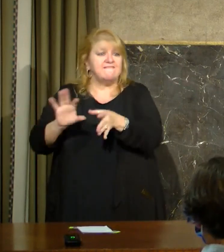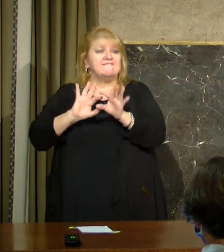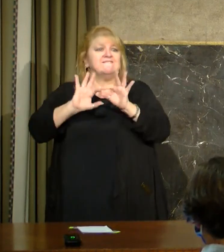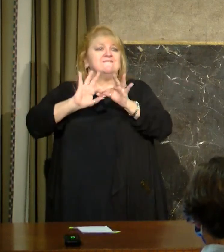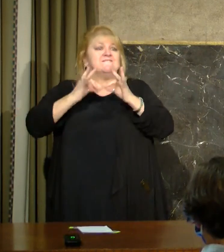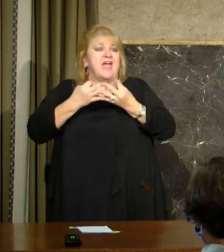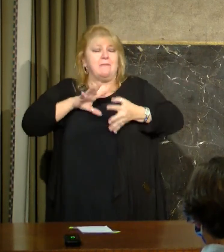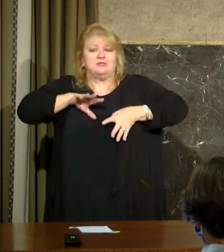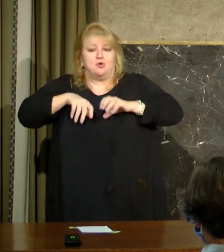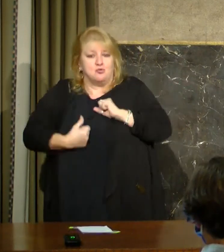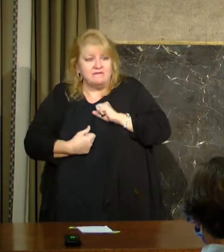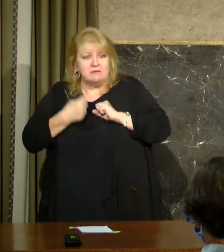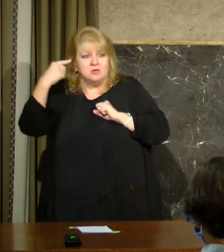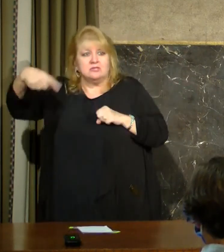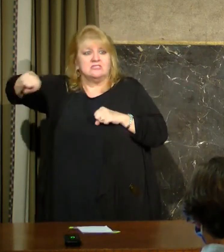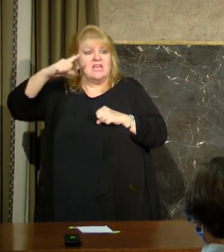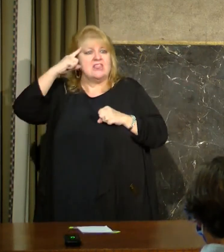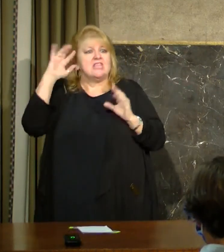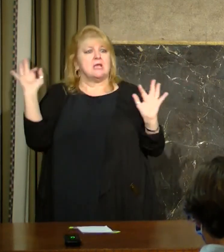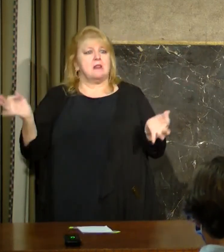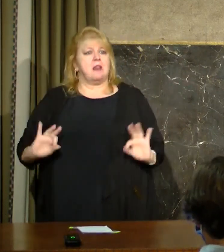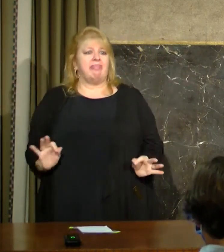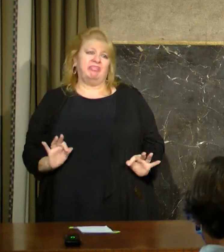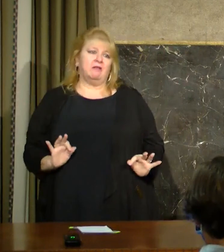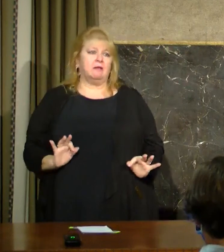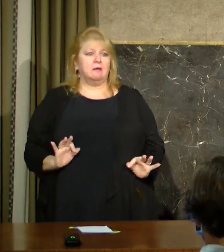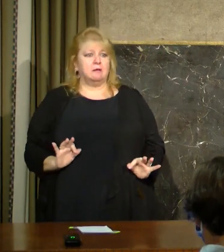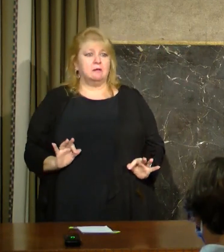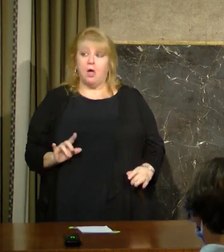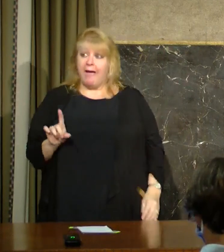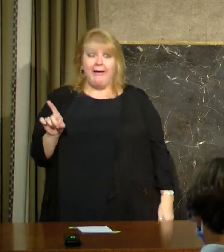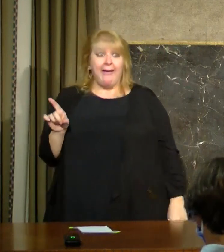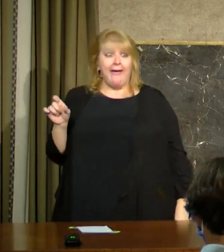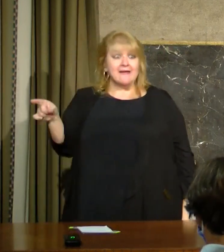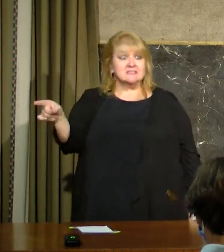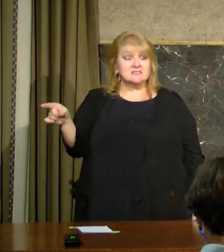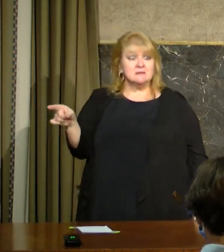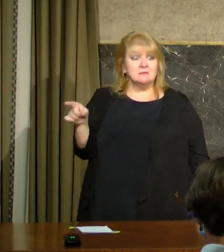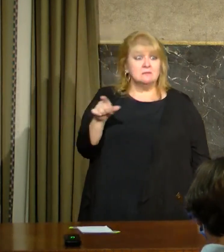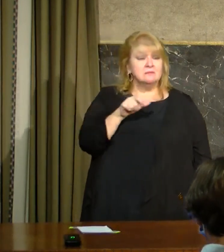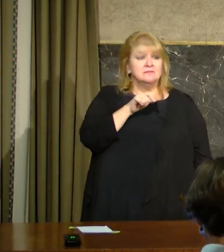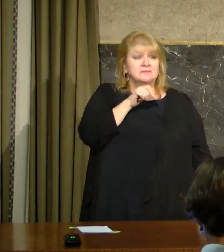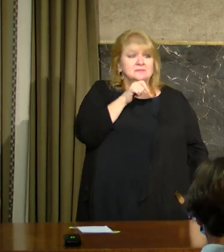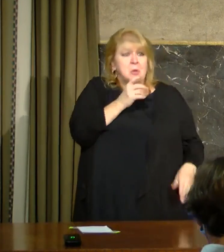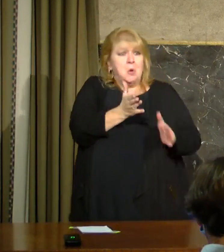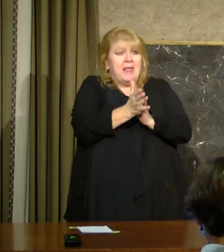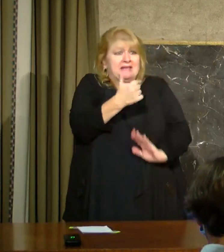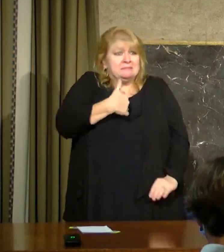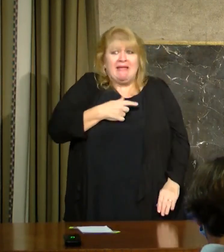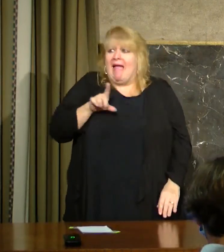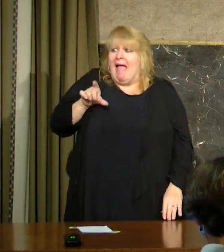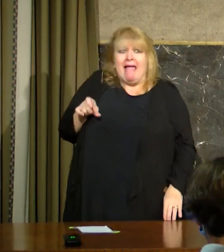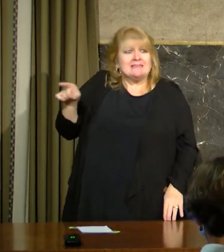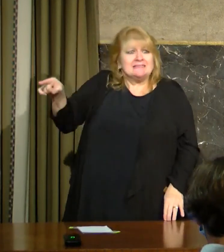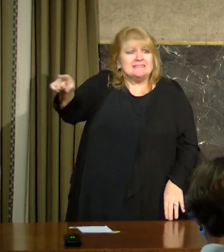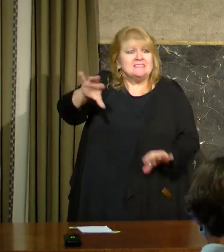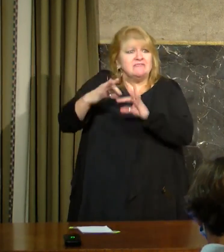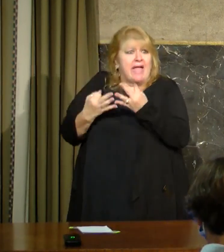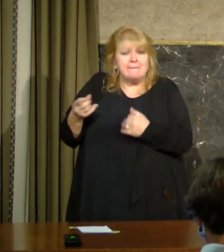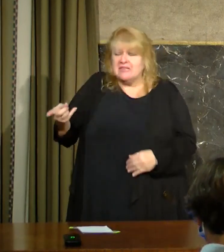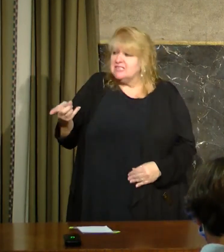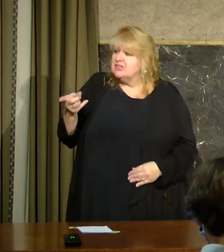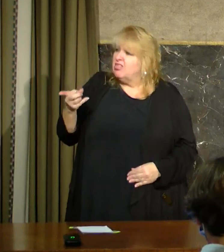Because they didn't take it seriously. Go ask them. Don't take my word for it. It's happening all over the state and all over the country.